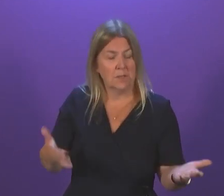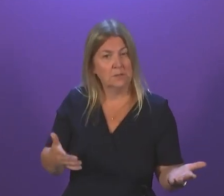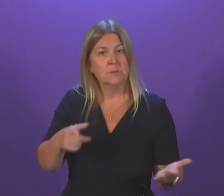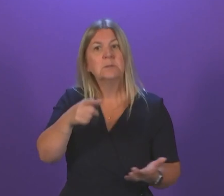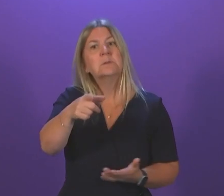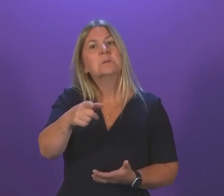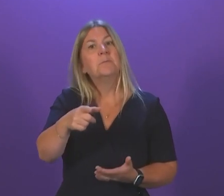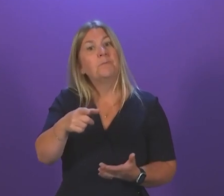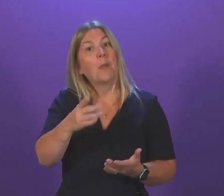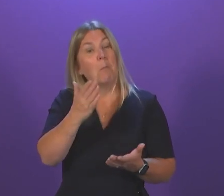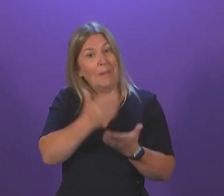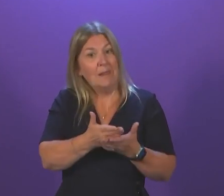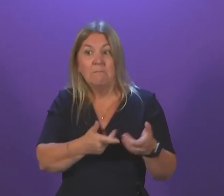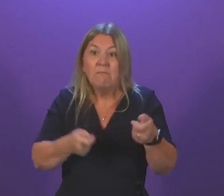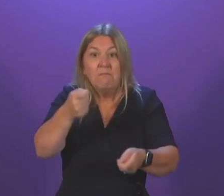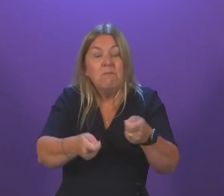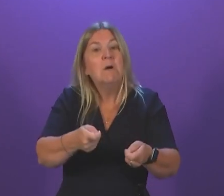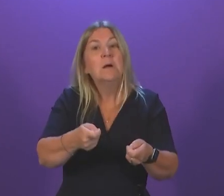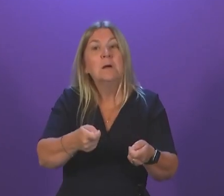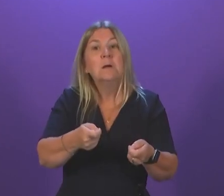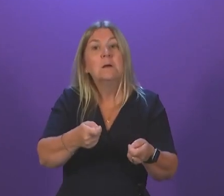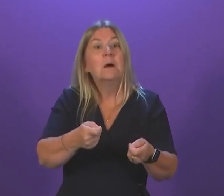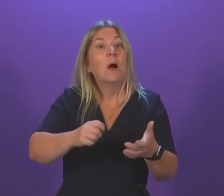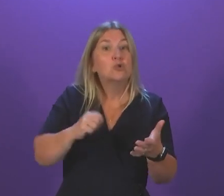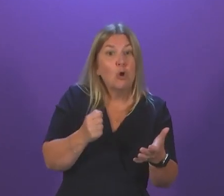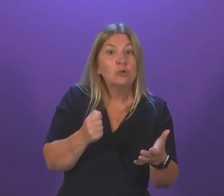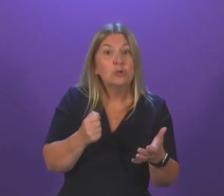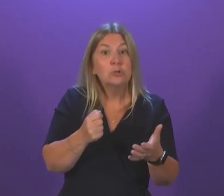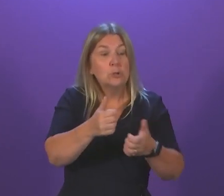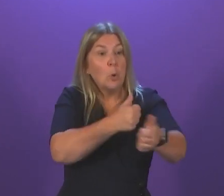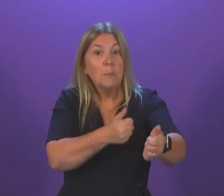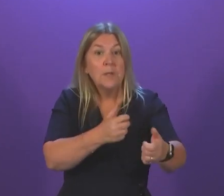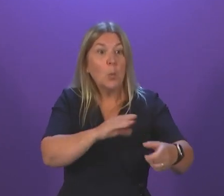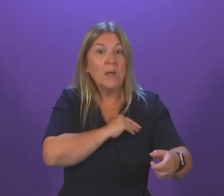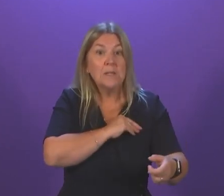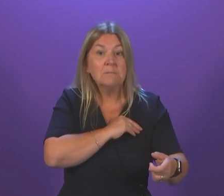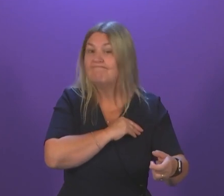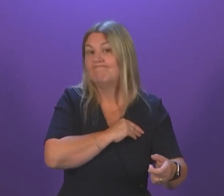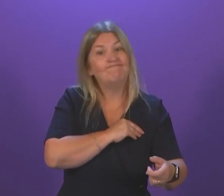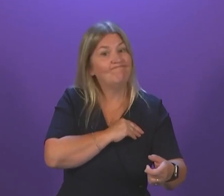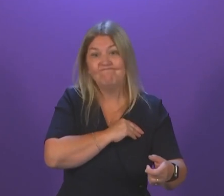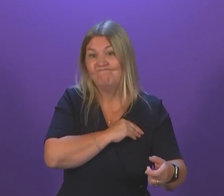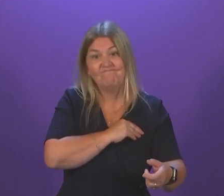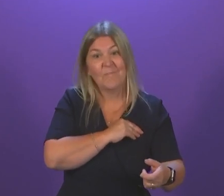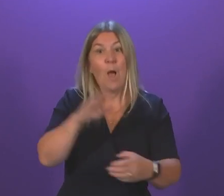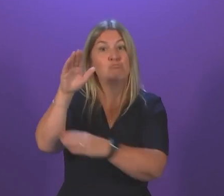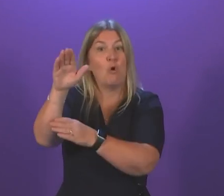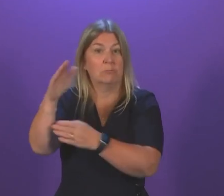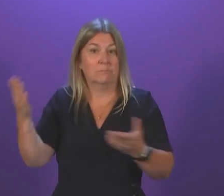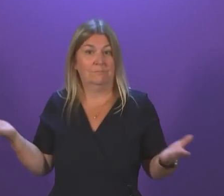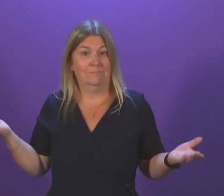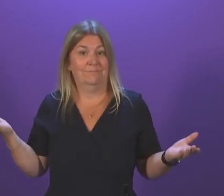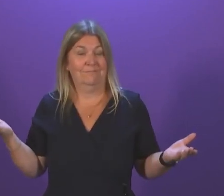the contract will be awarded to a shipyard in Poland, Romania or Turkey. Now, I applaud the Scottish government for protecting Scottish jobs.